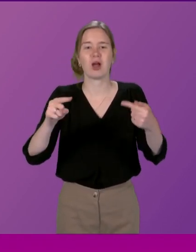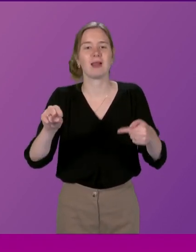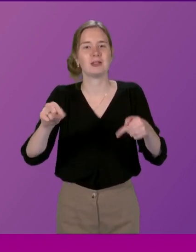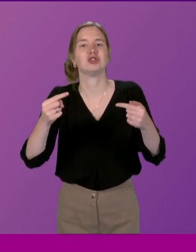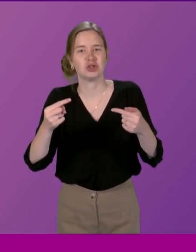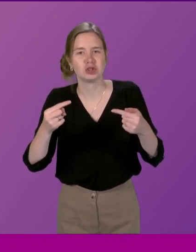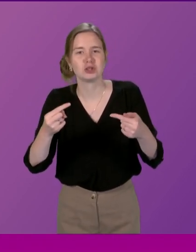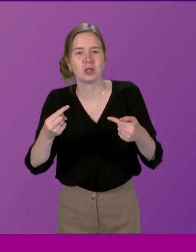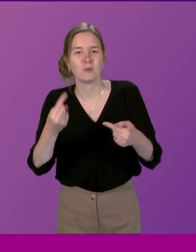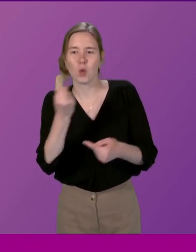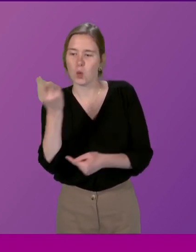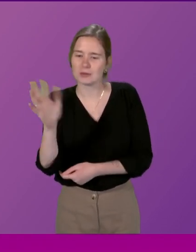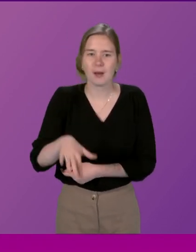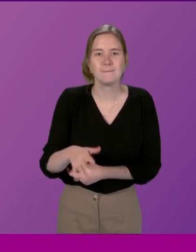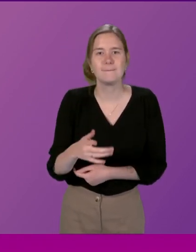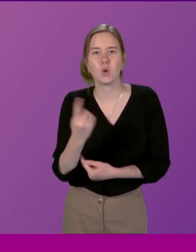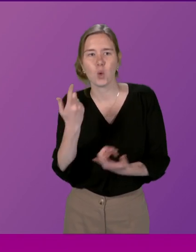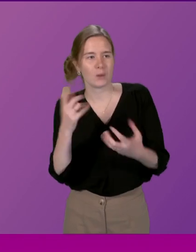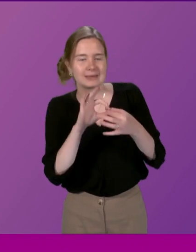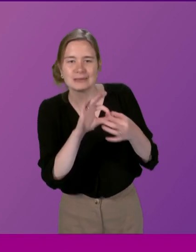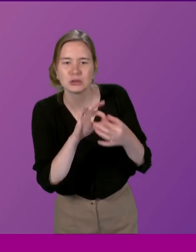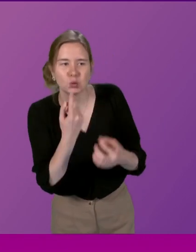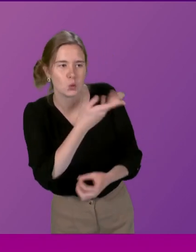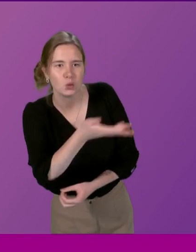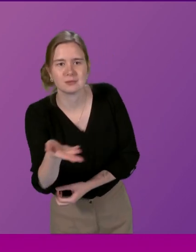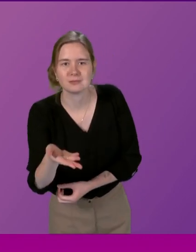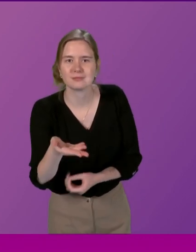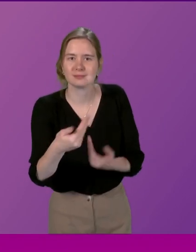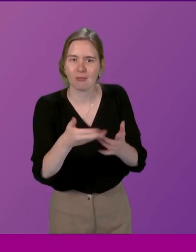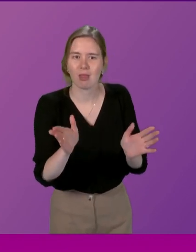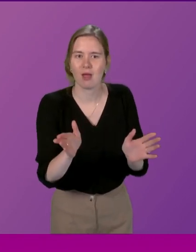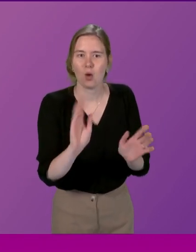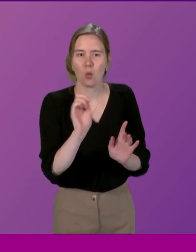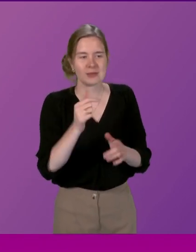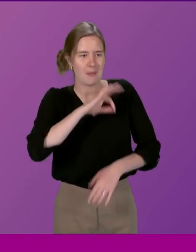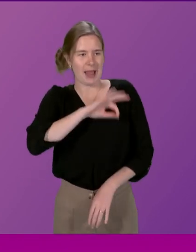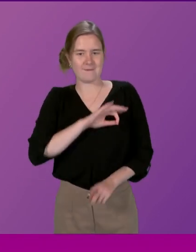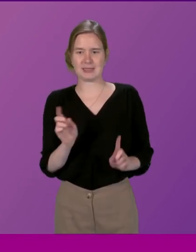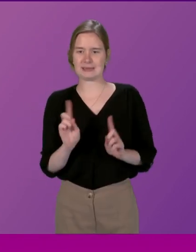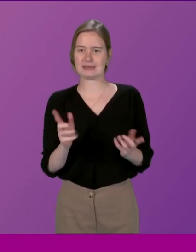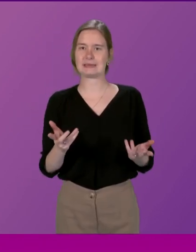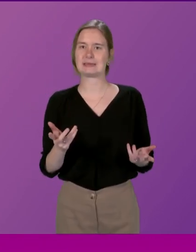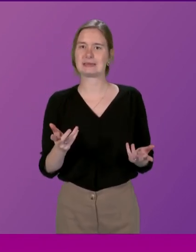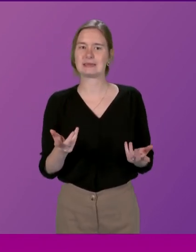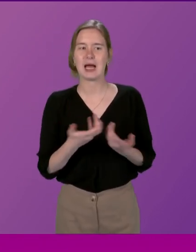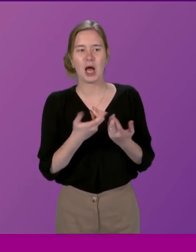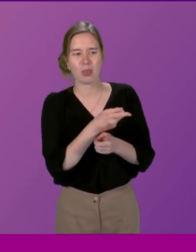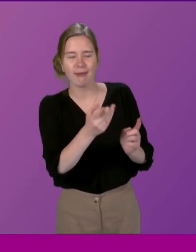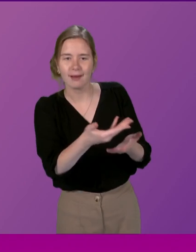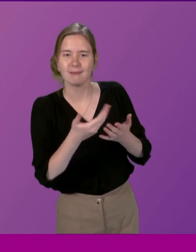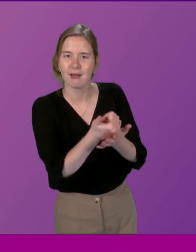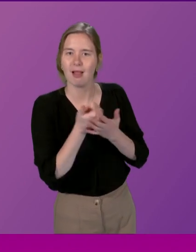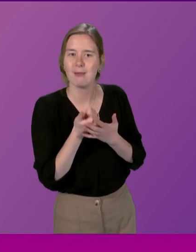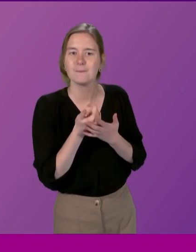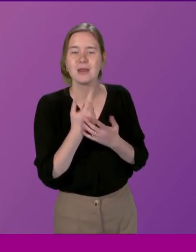to say who is coming, who are we engaging with, who are we talking with, and what is the benefit, and how they can help. Because the whole